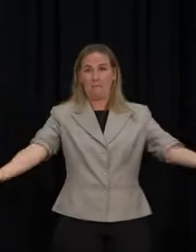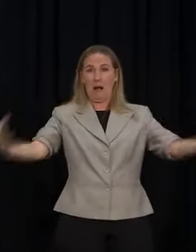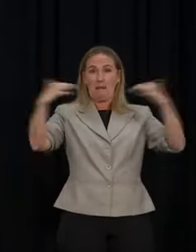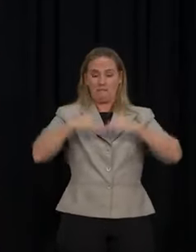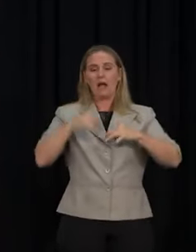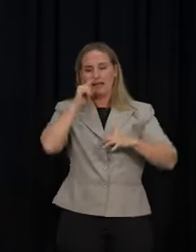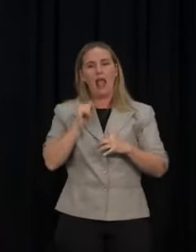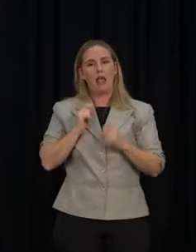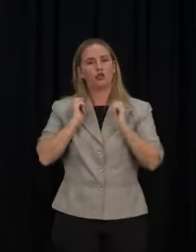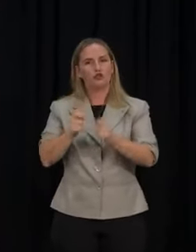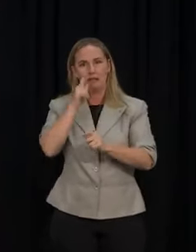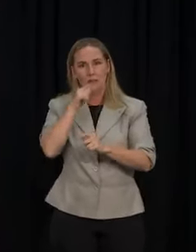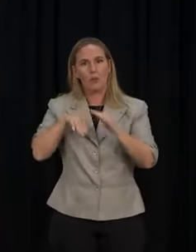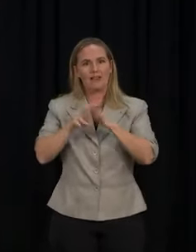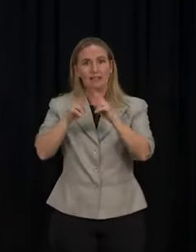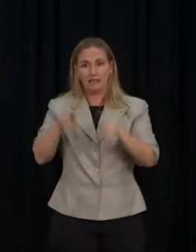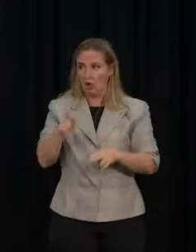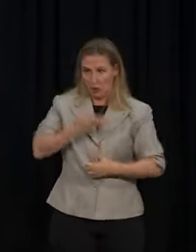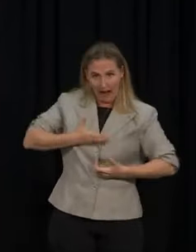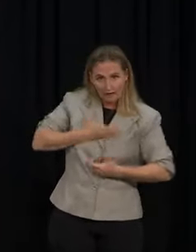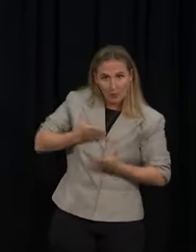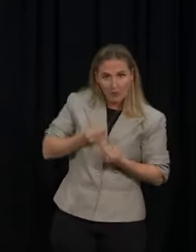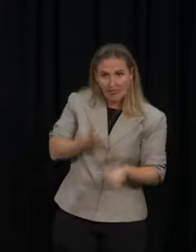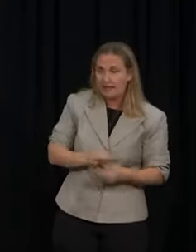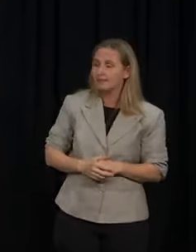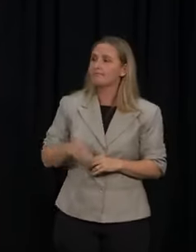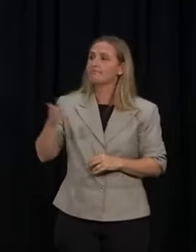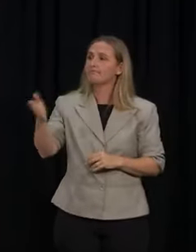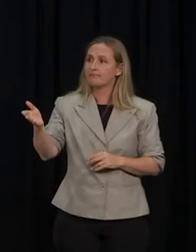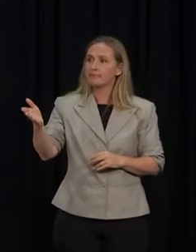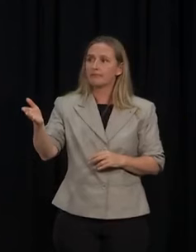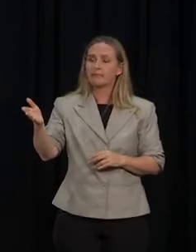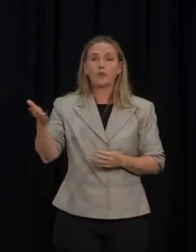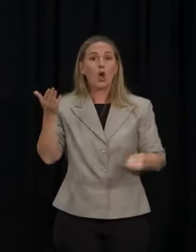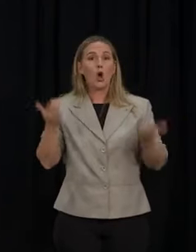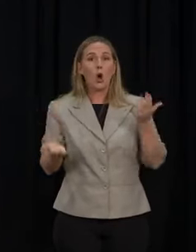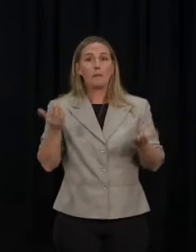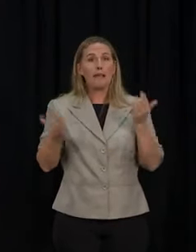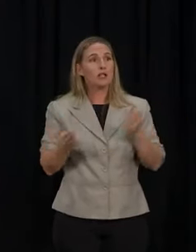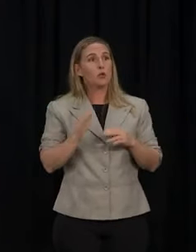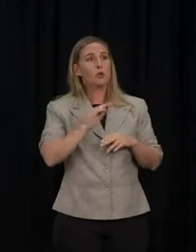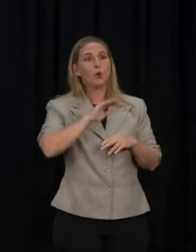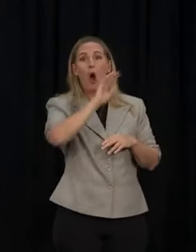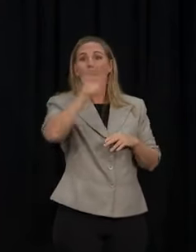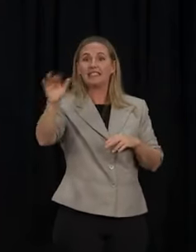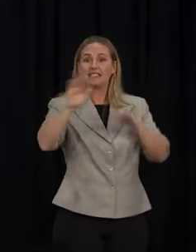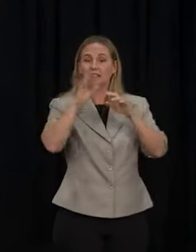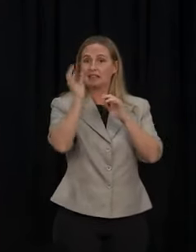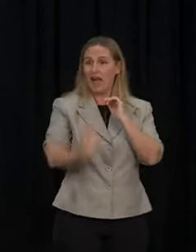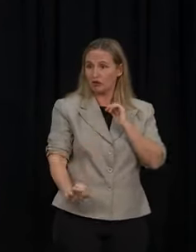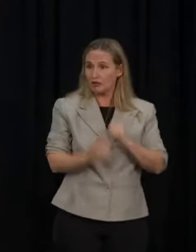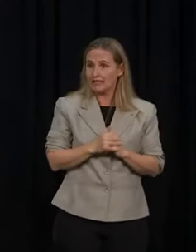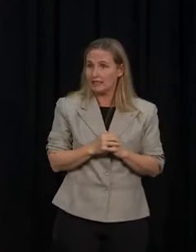think keeping in mind that actually both in other countries we'd compare ourselves to, but also across our